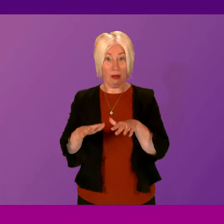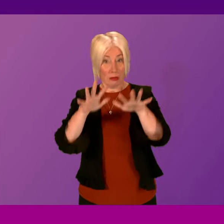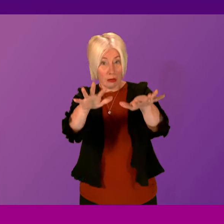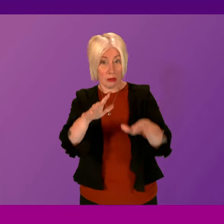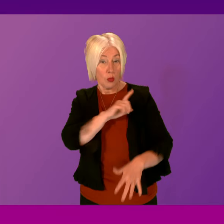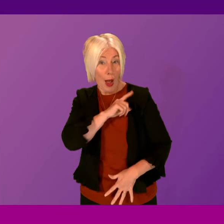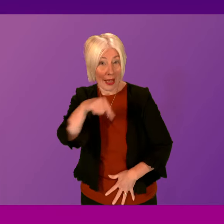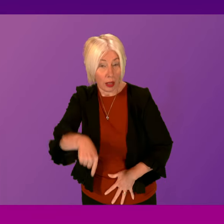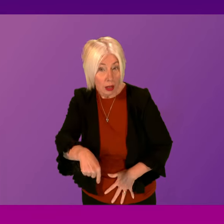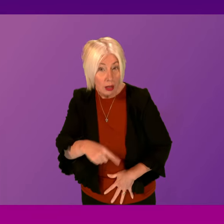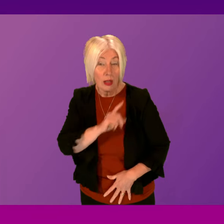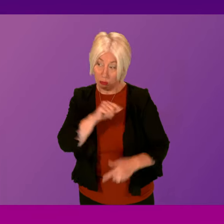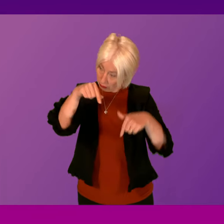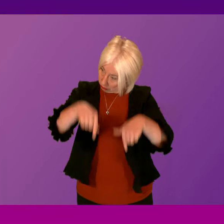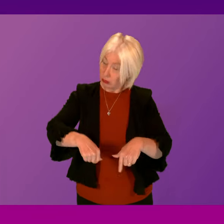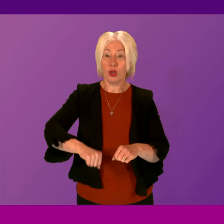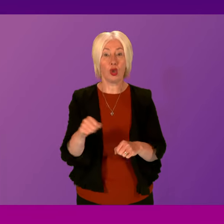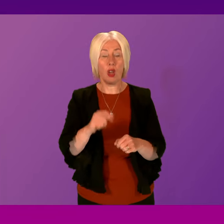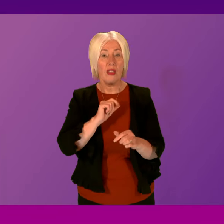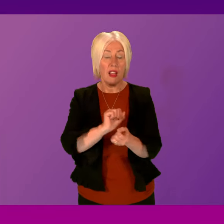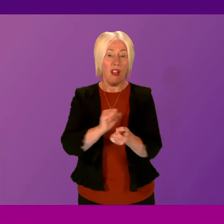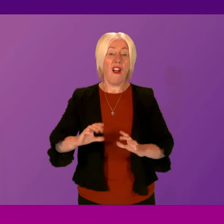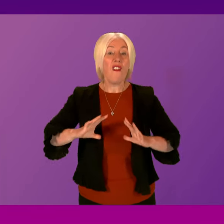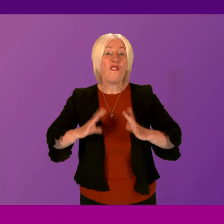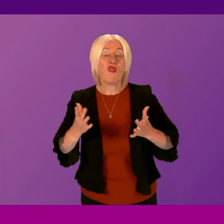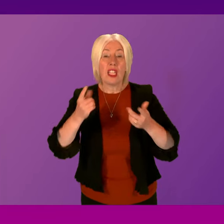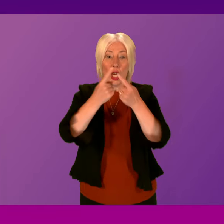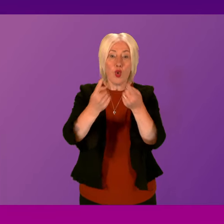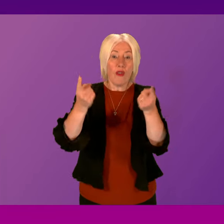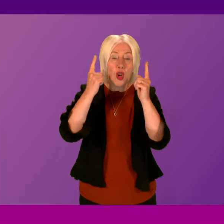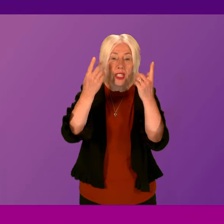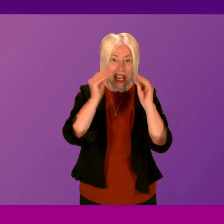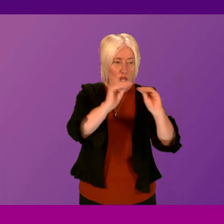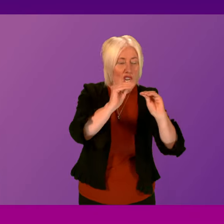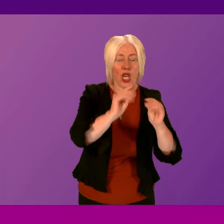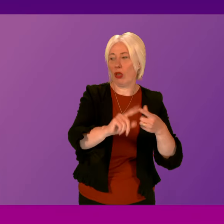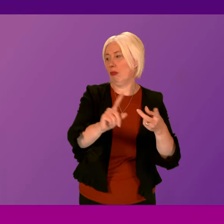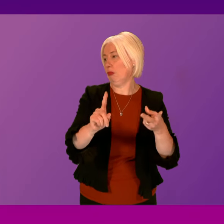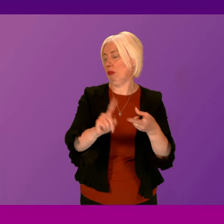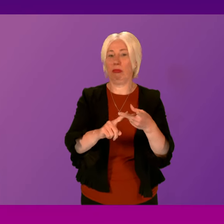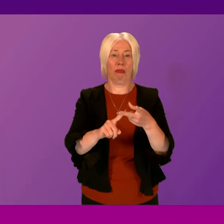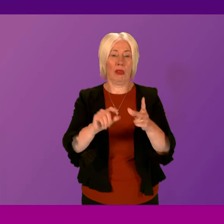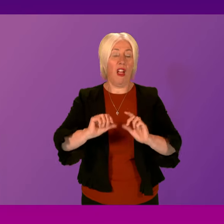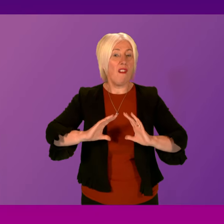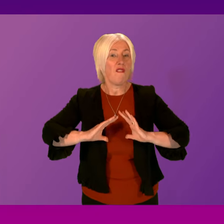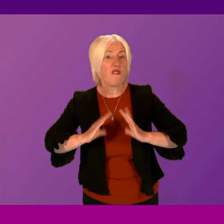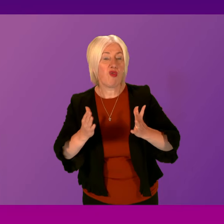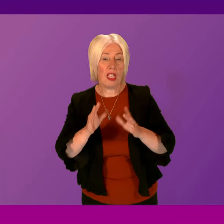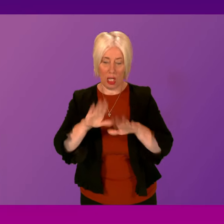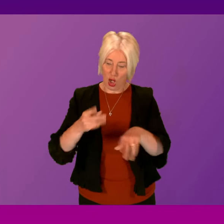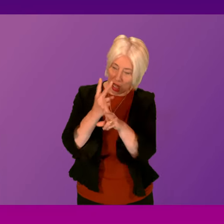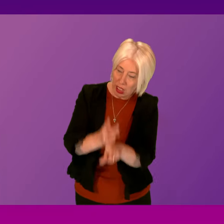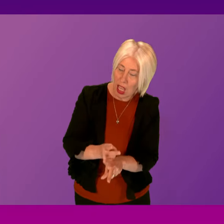because when they are here in Scotland, they get free university education. They're coming here because they get free childcare,